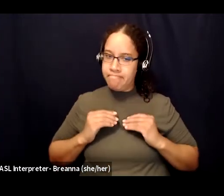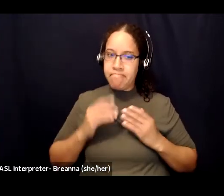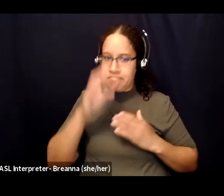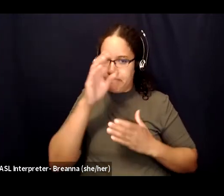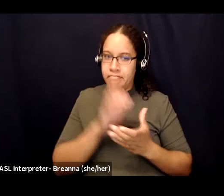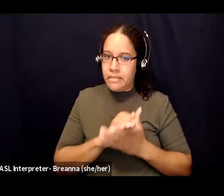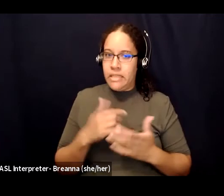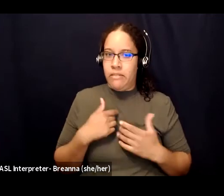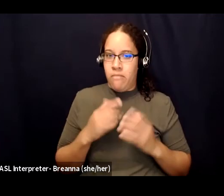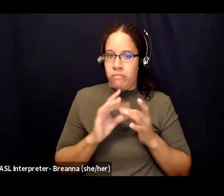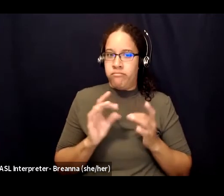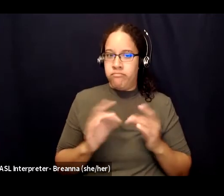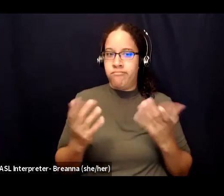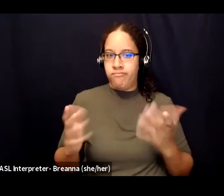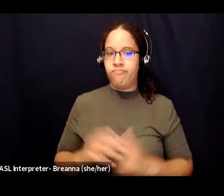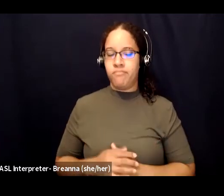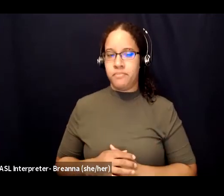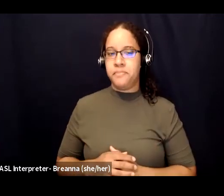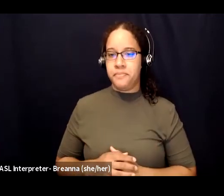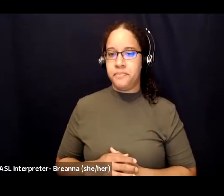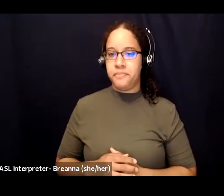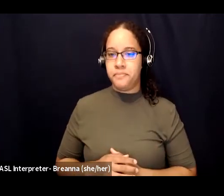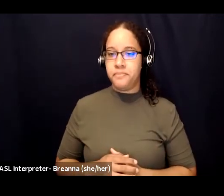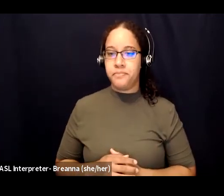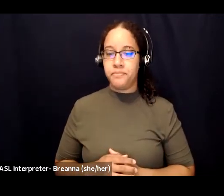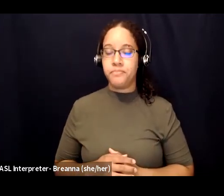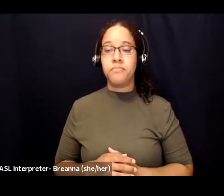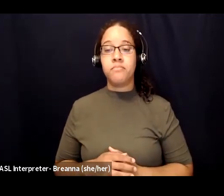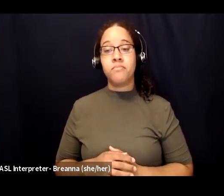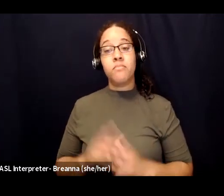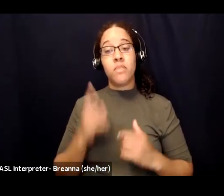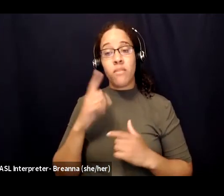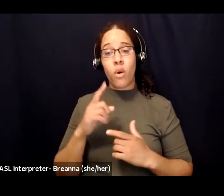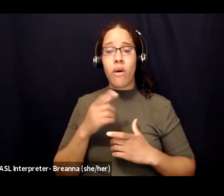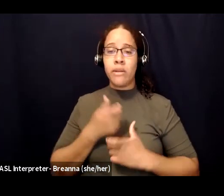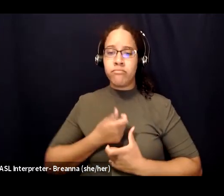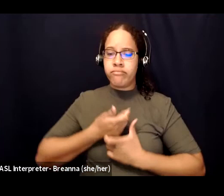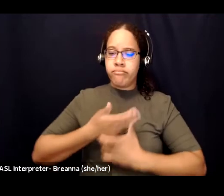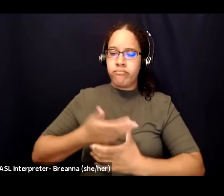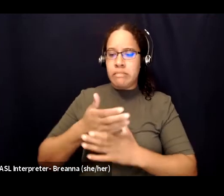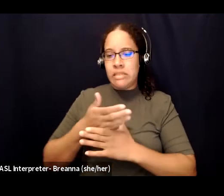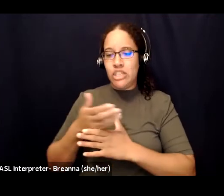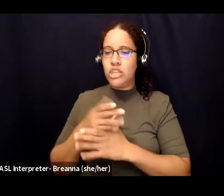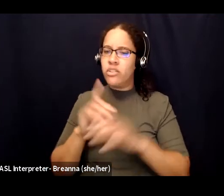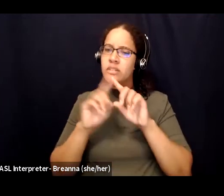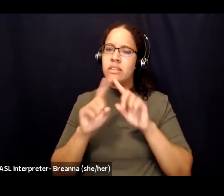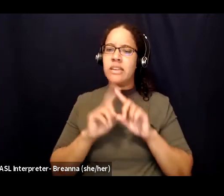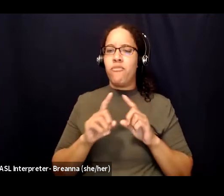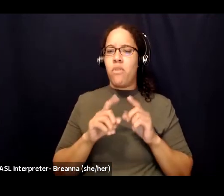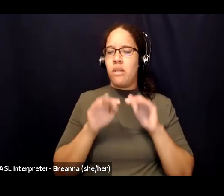there's also a lot of different levels of sharing two of the amount of details of as we've talked already so maybe you say i'm